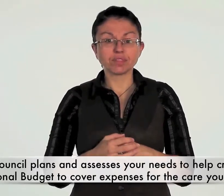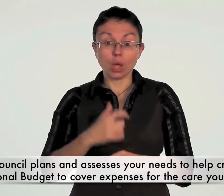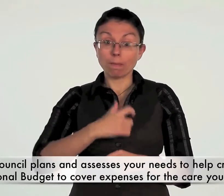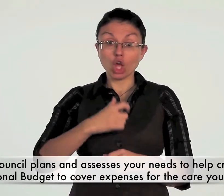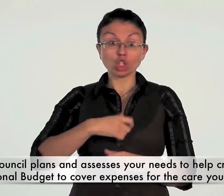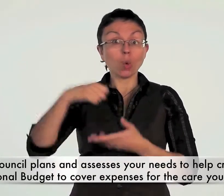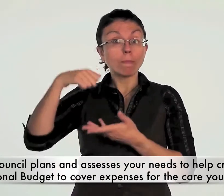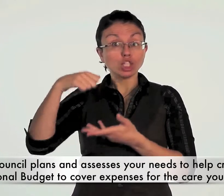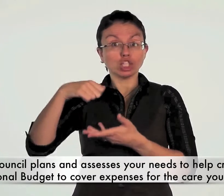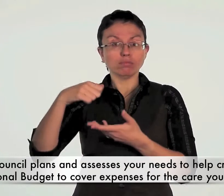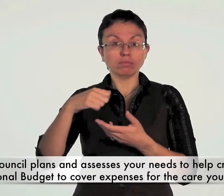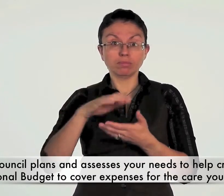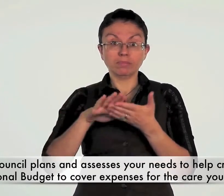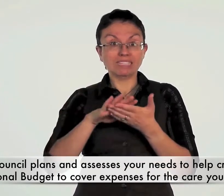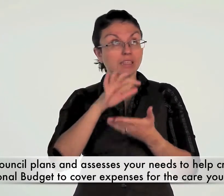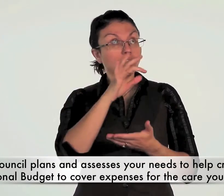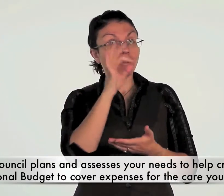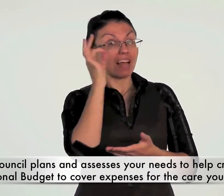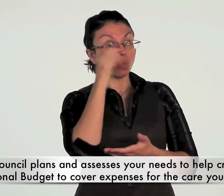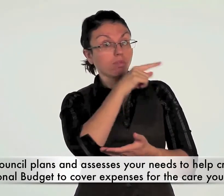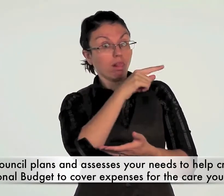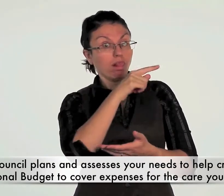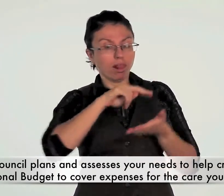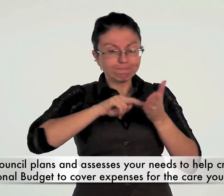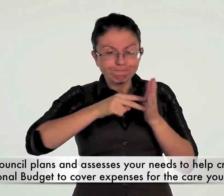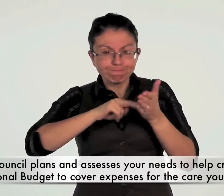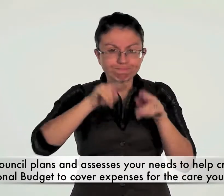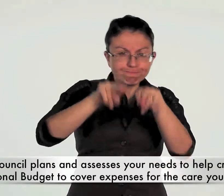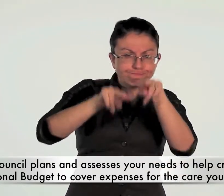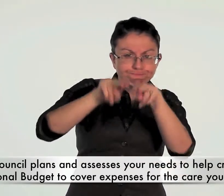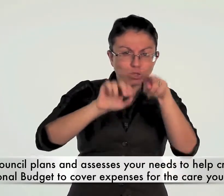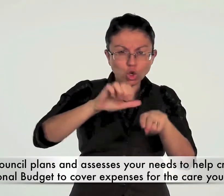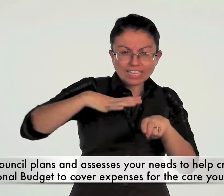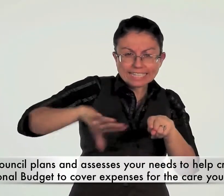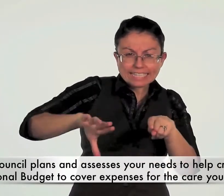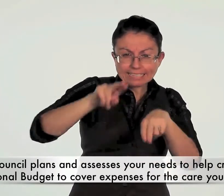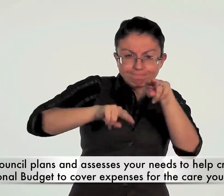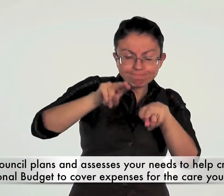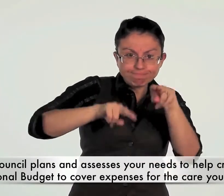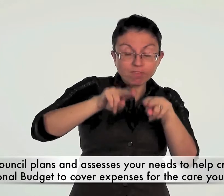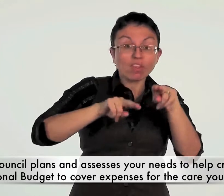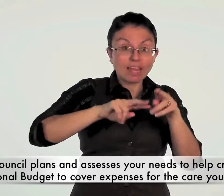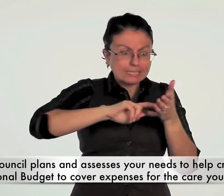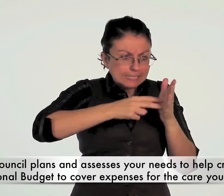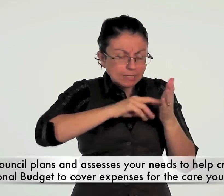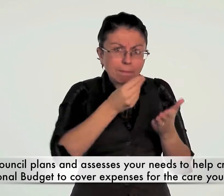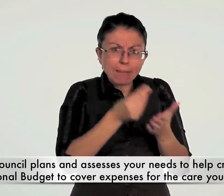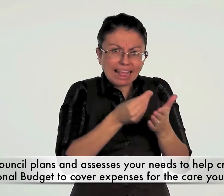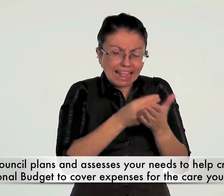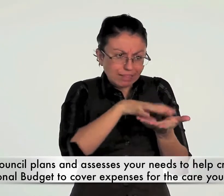The council plans and assesses your needs to help create a personal budget to cover expenses for the